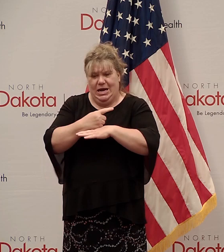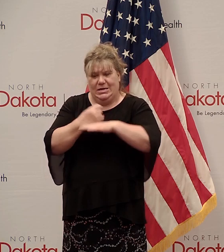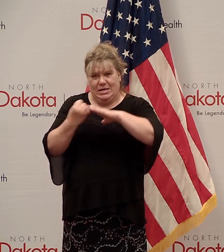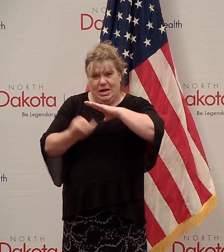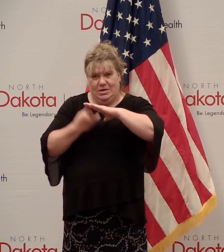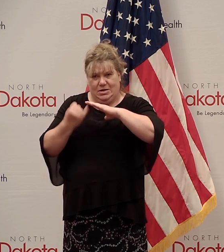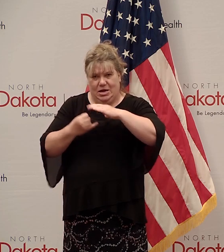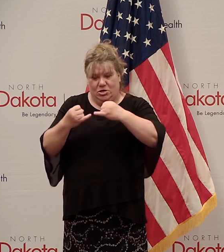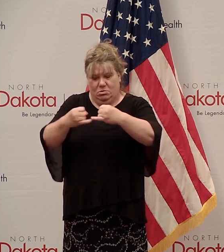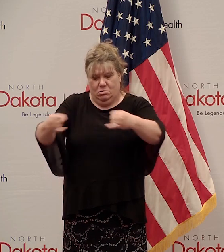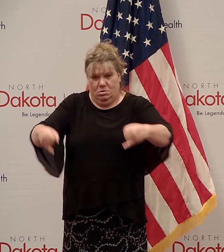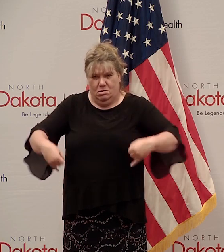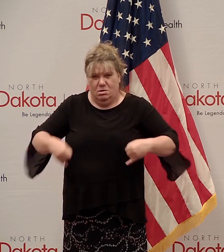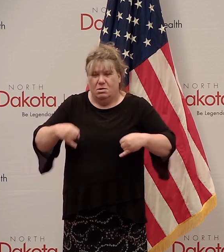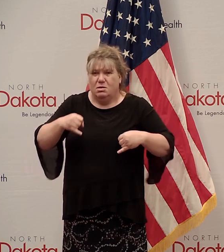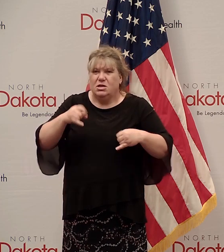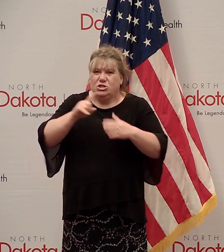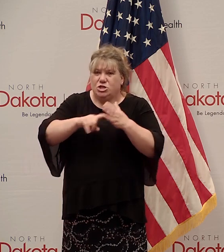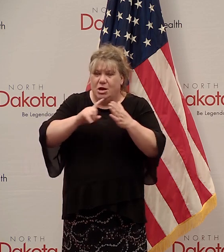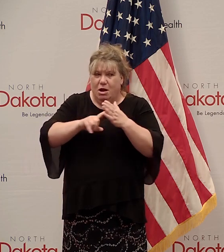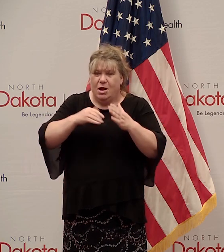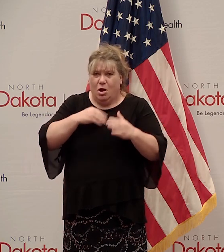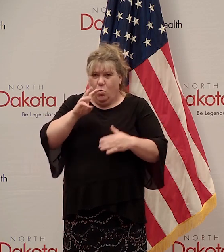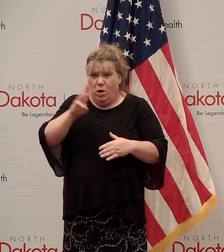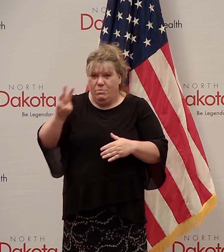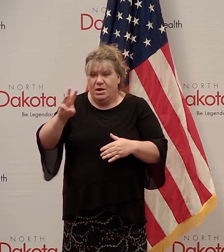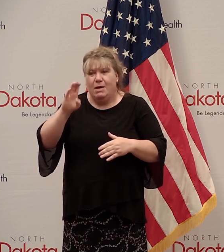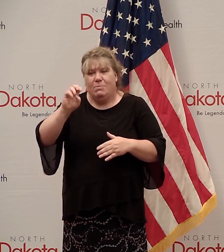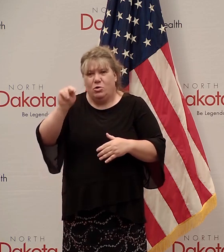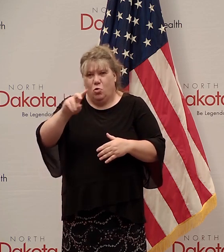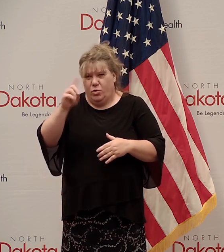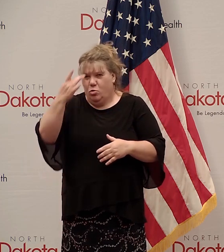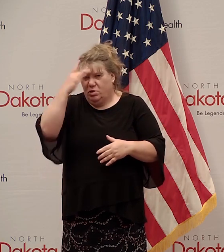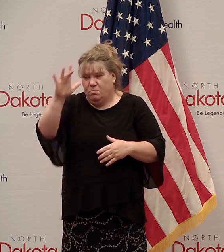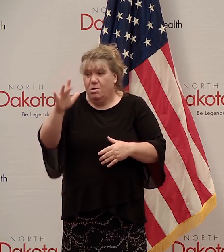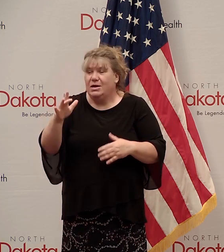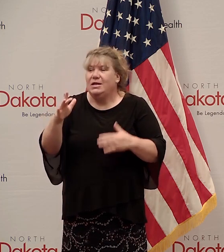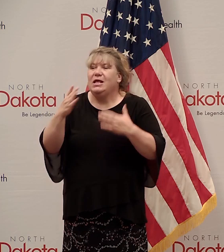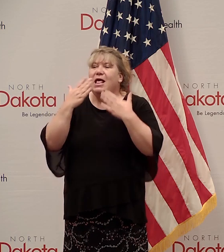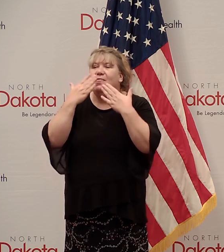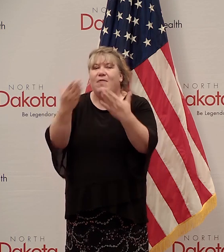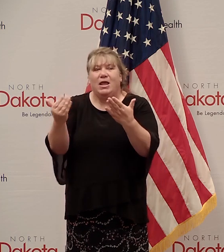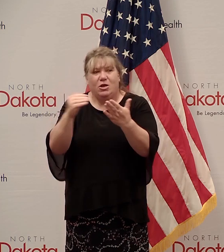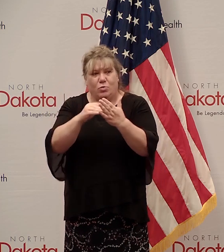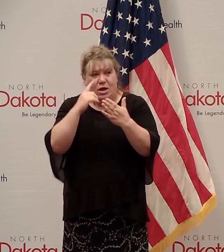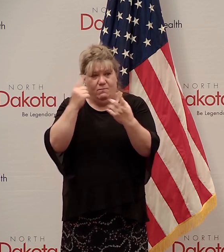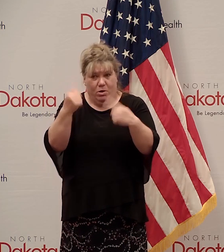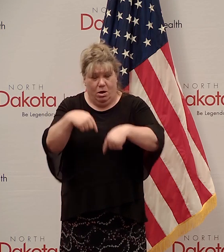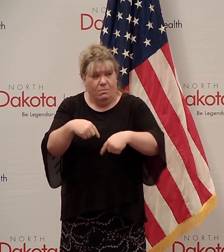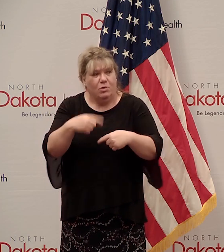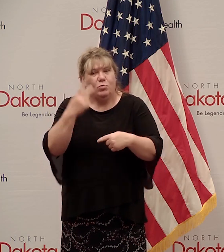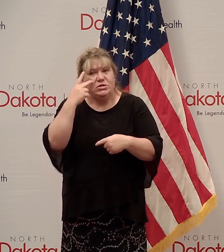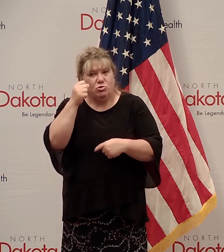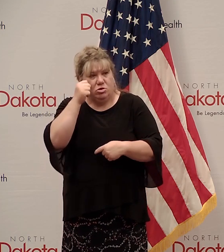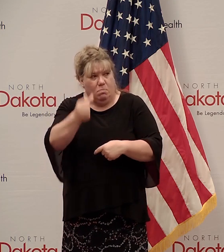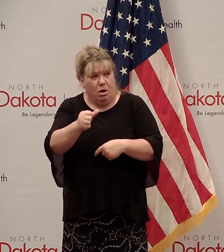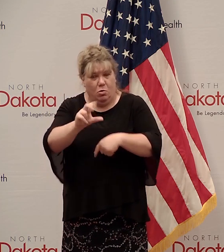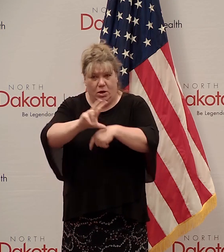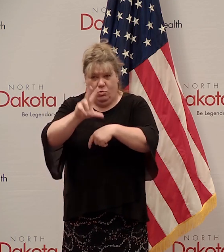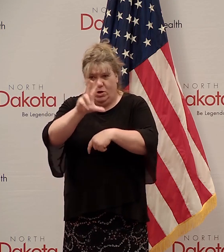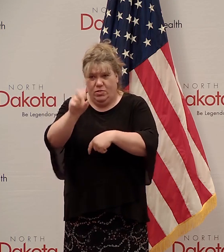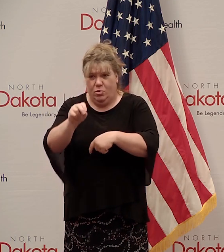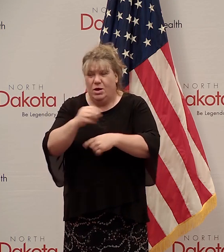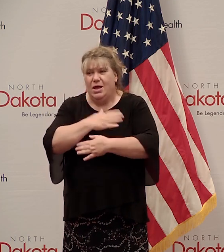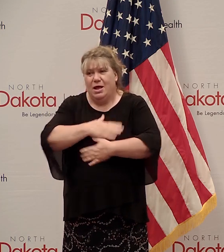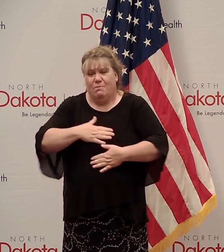and be North Dakota smart. So with that, I will again say thank you all for being here. We'll see you tomorrow at three